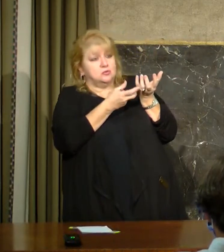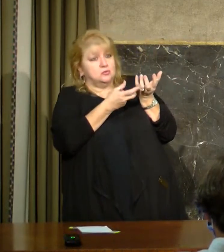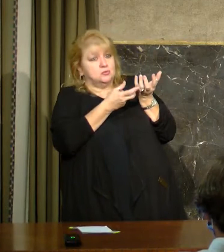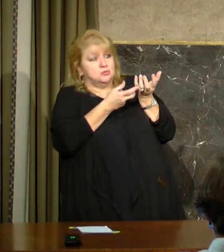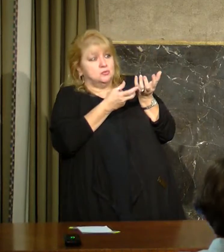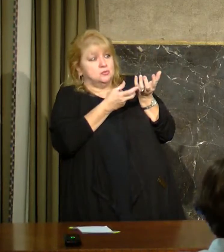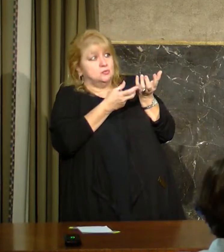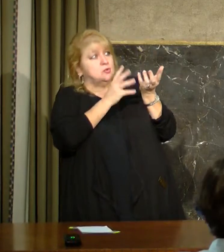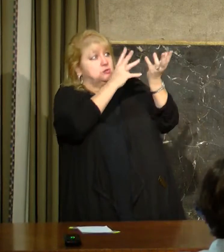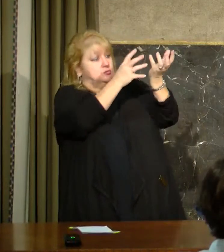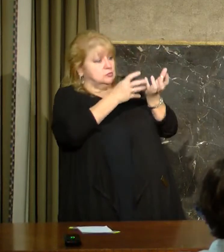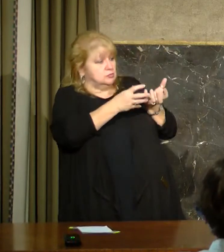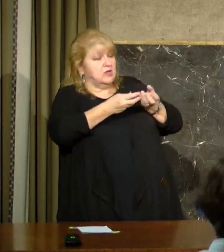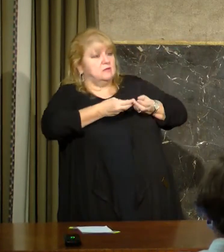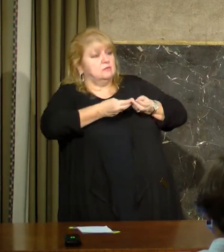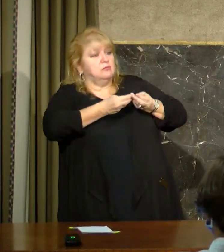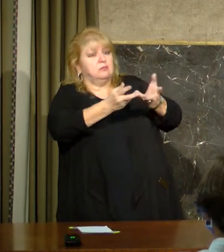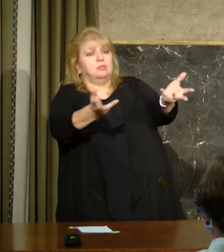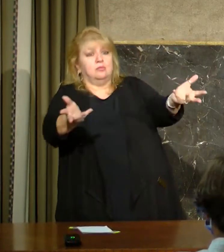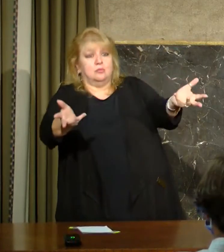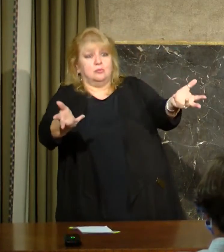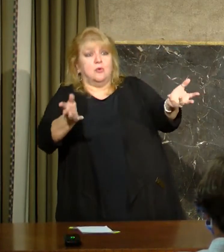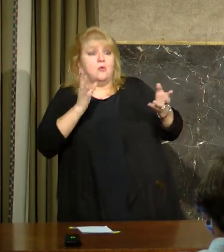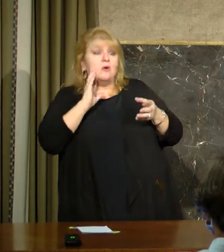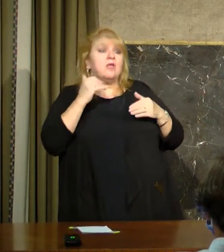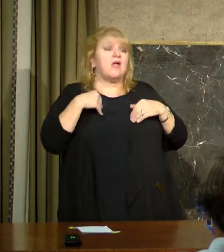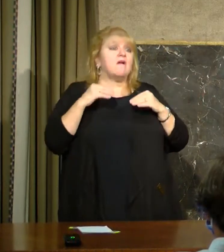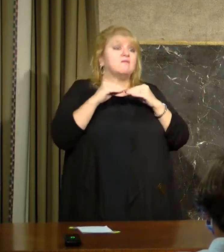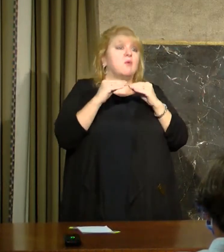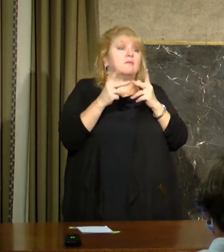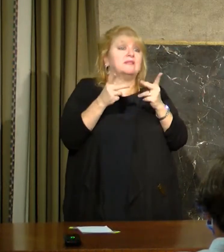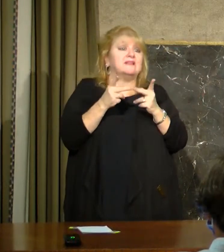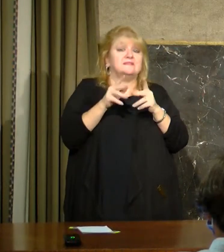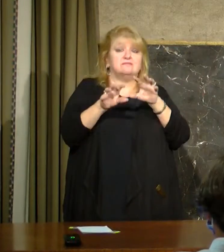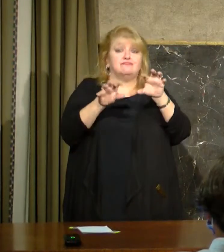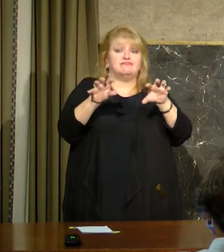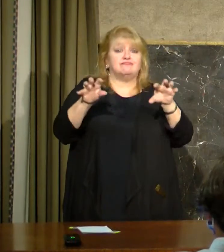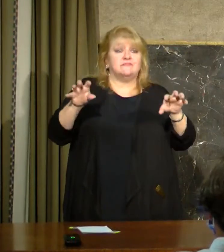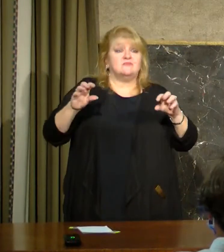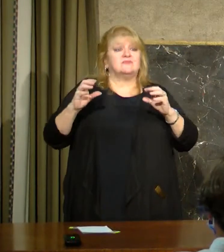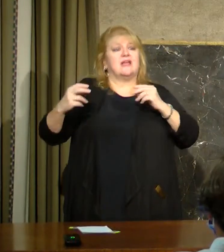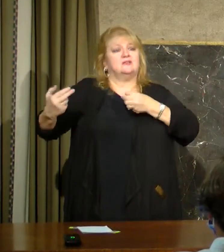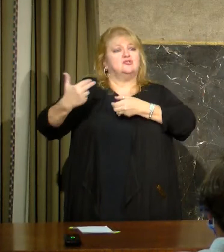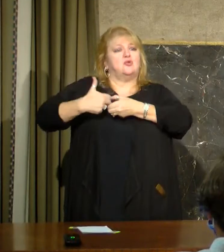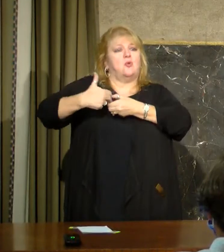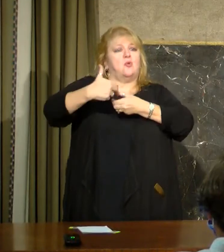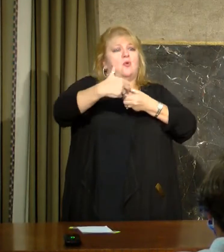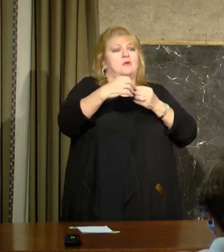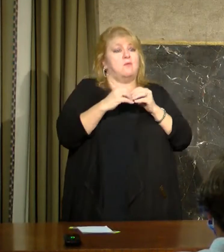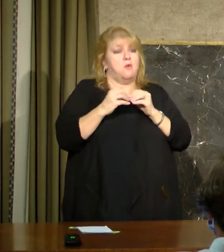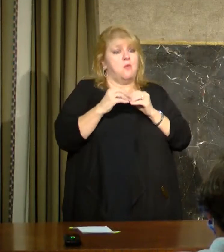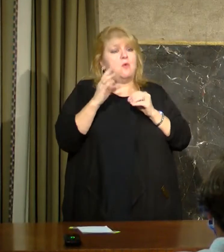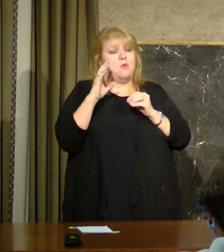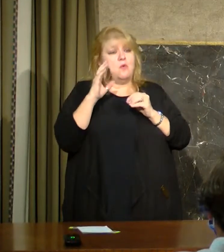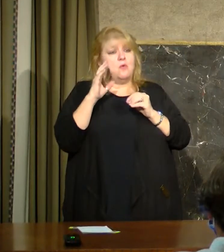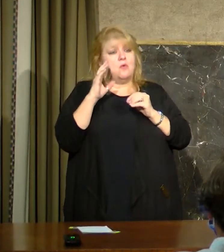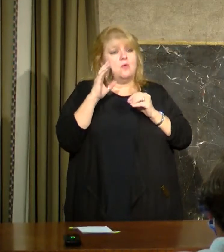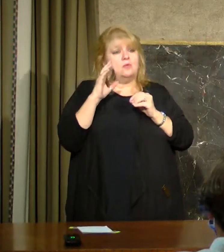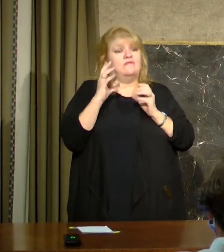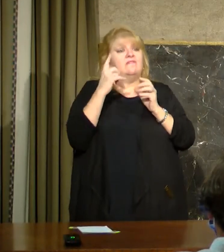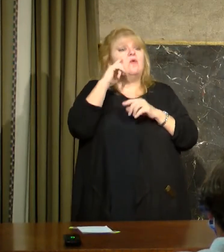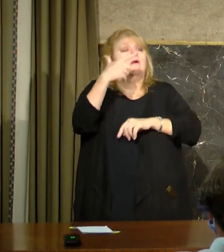there will be more sites. And I have instructed Secretary Phillips to make sure